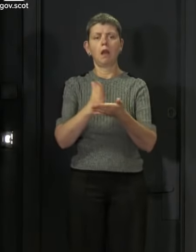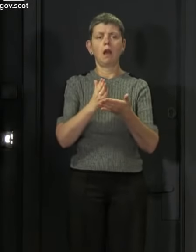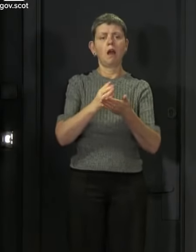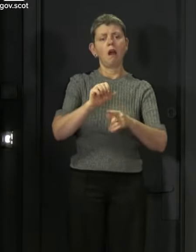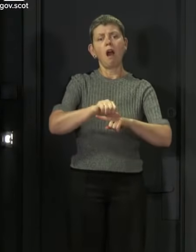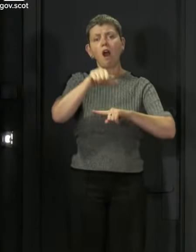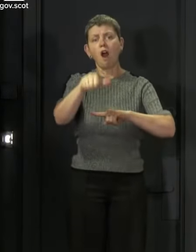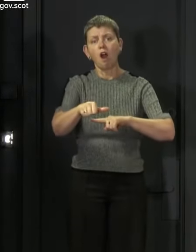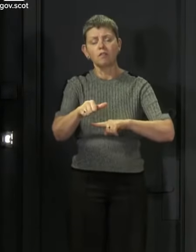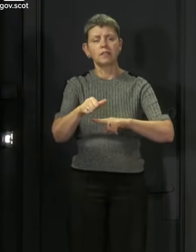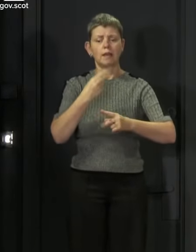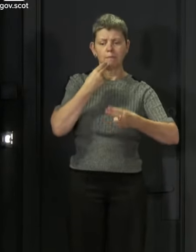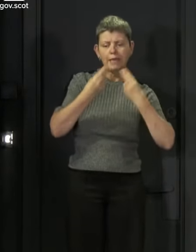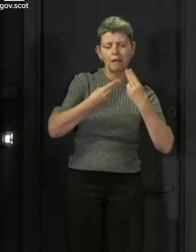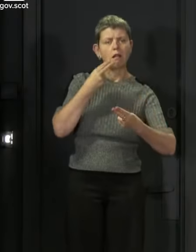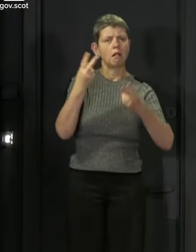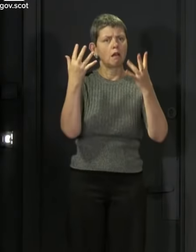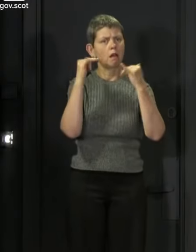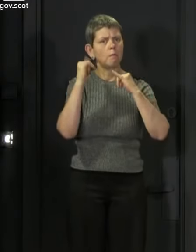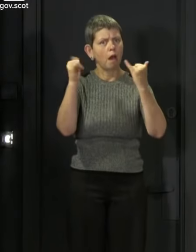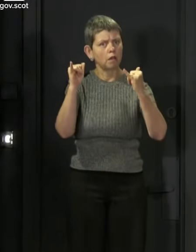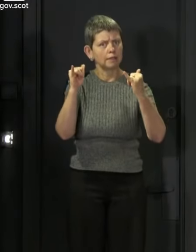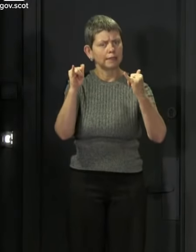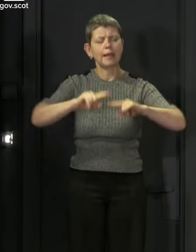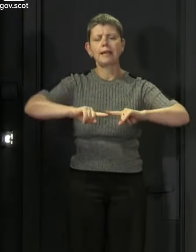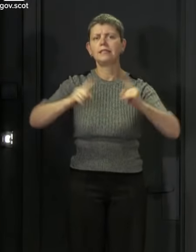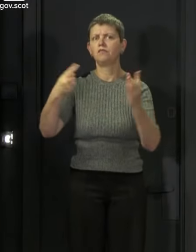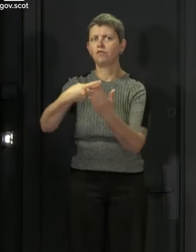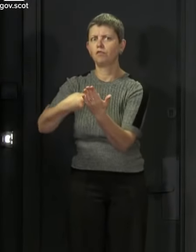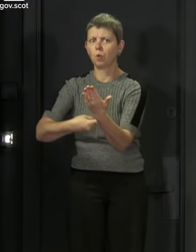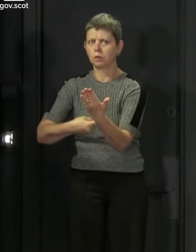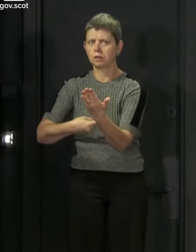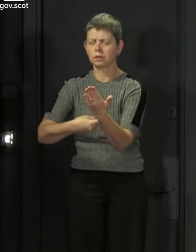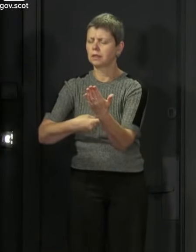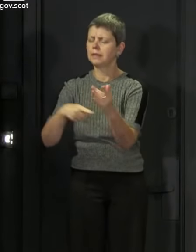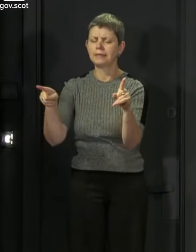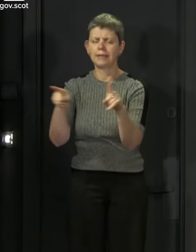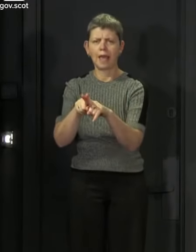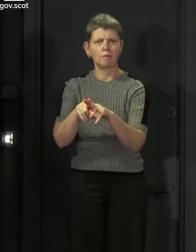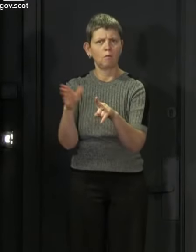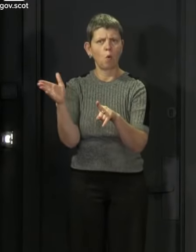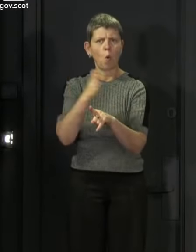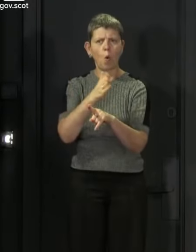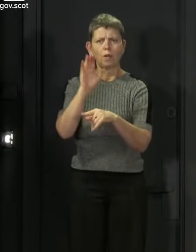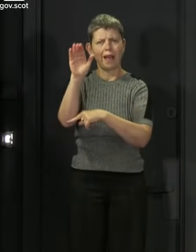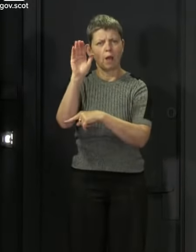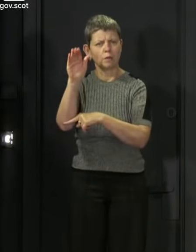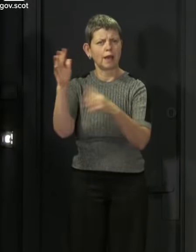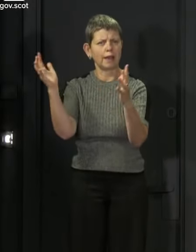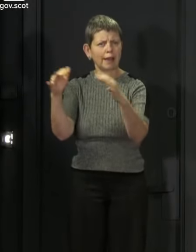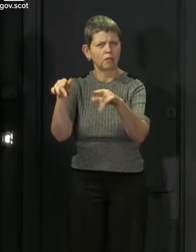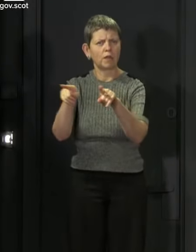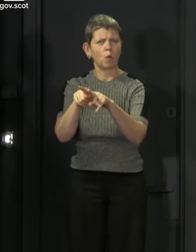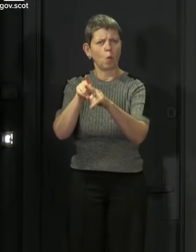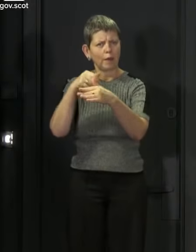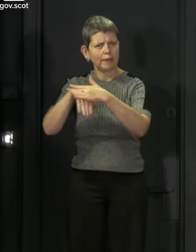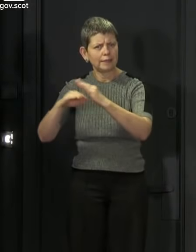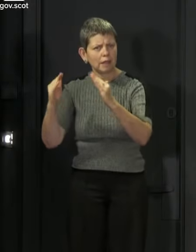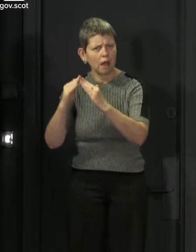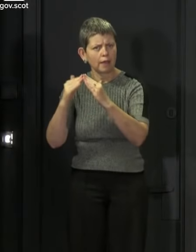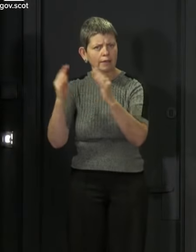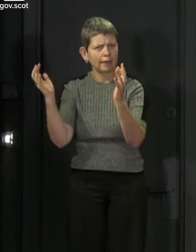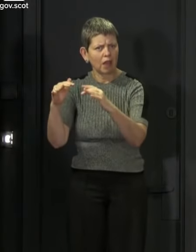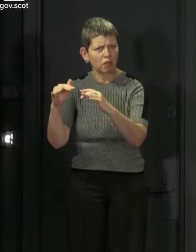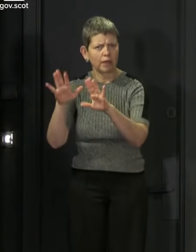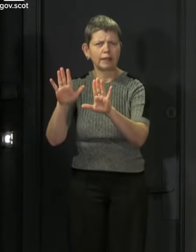funeral wakes, are still subject to the rules that apply for all other indoor and outdoor gatherings. And secondly, the limit of